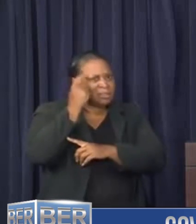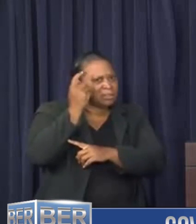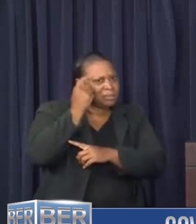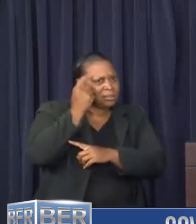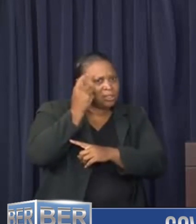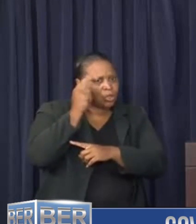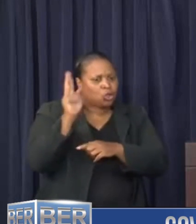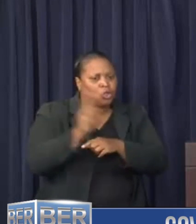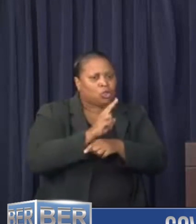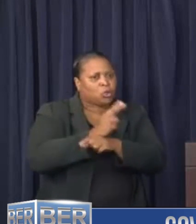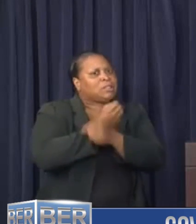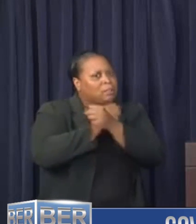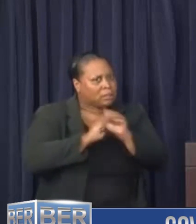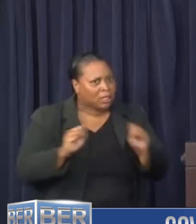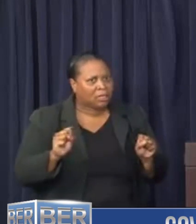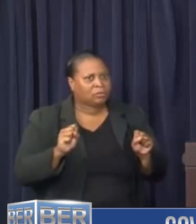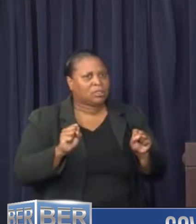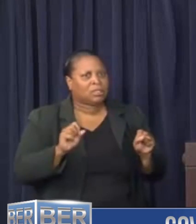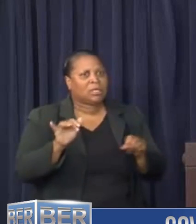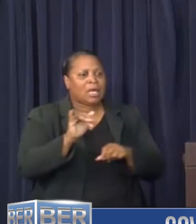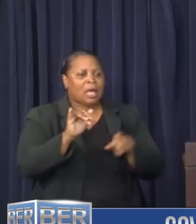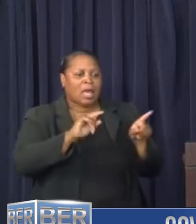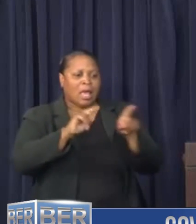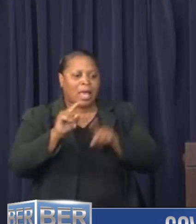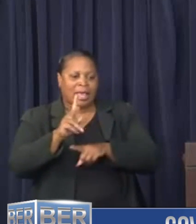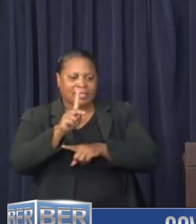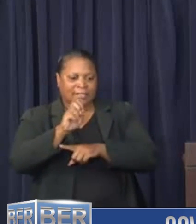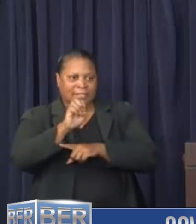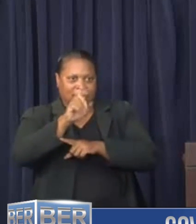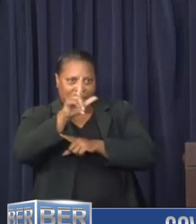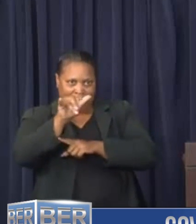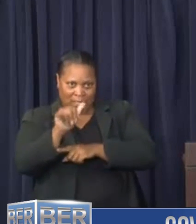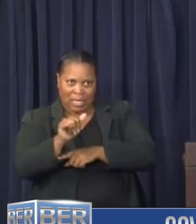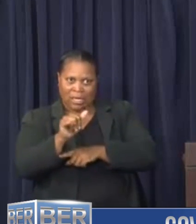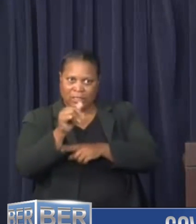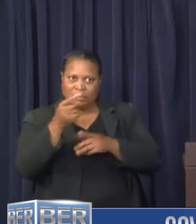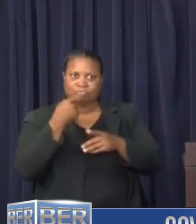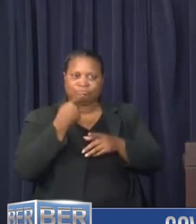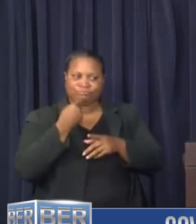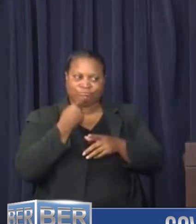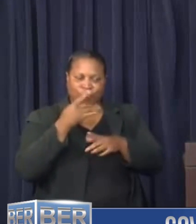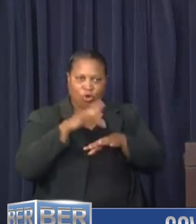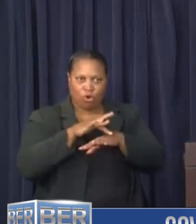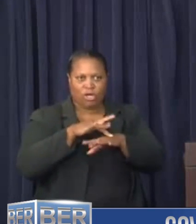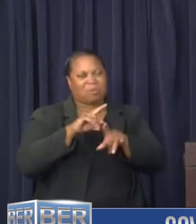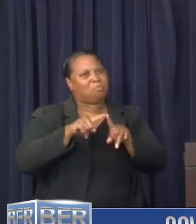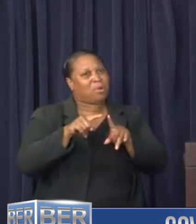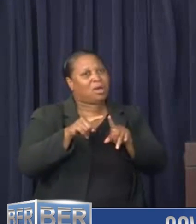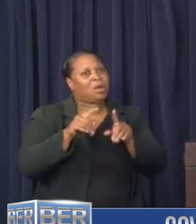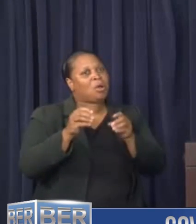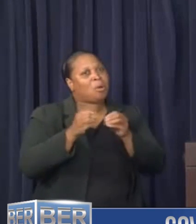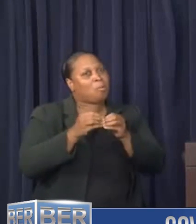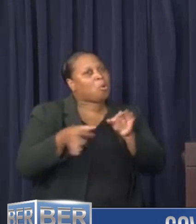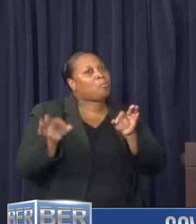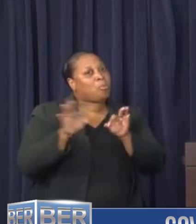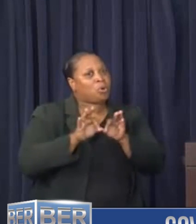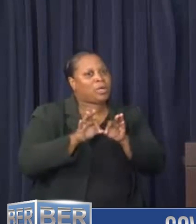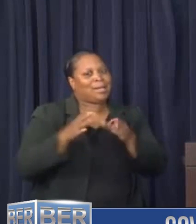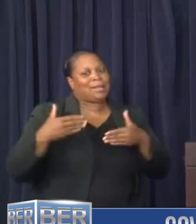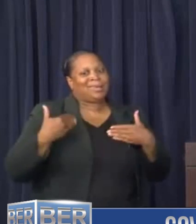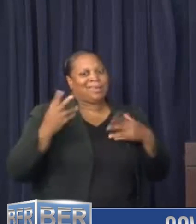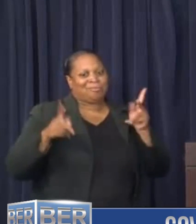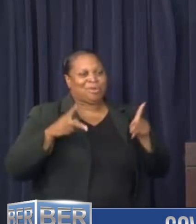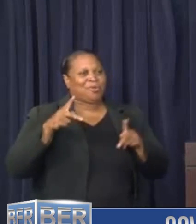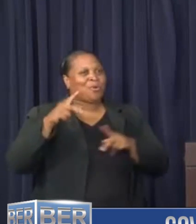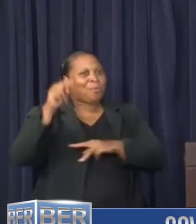of wearing our safety kit as our Kelly Trott has recently shared with us. But most importantly, we're looking at our young people. I know my niece